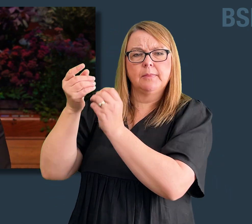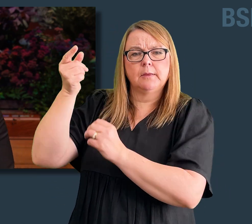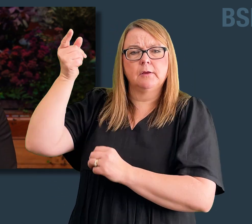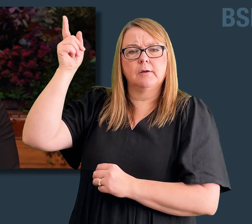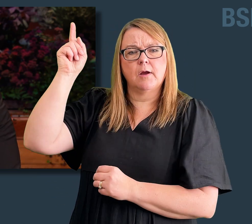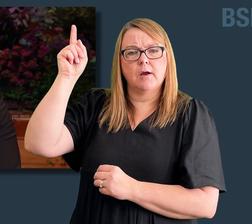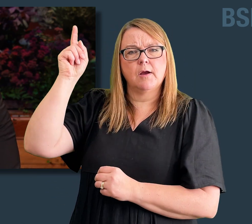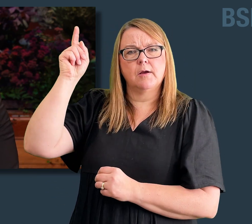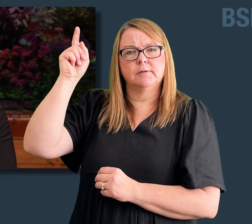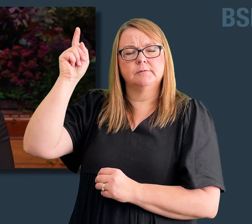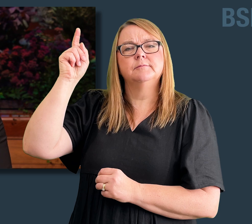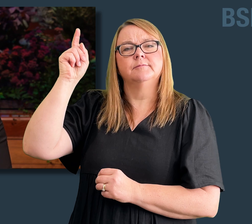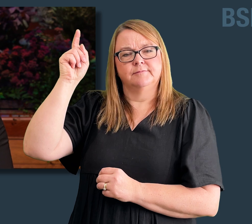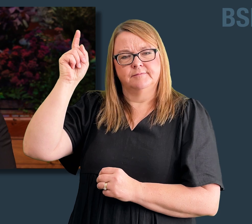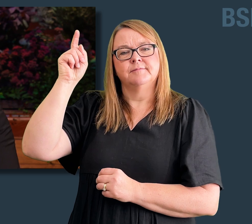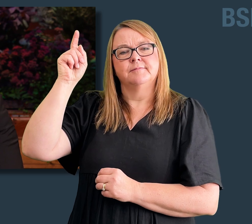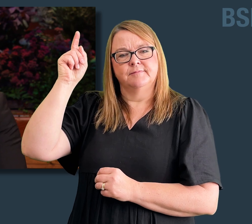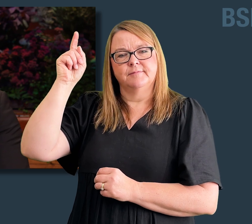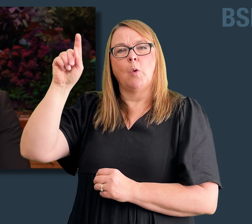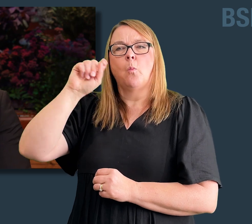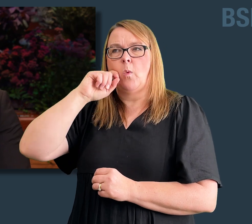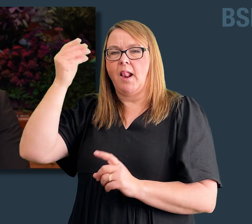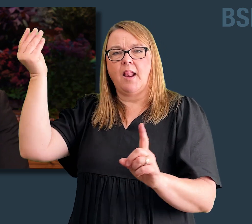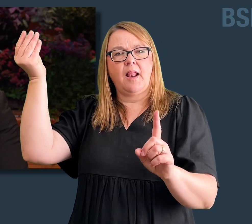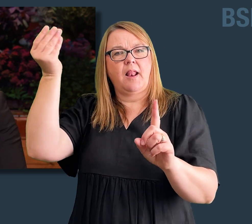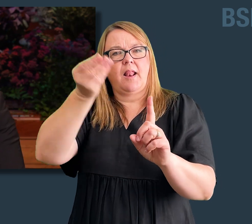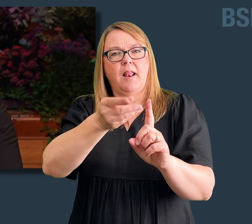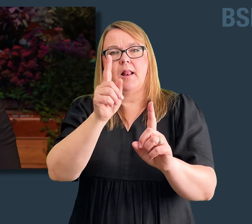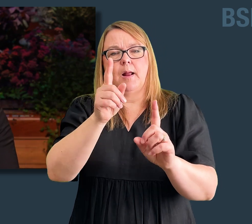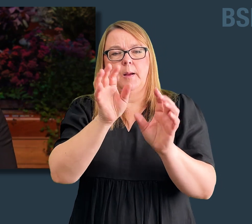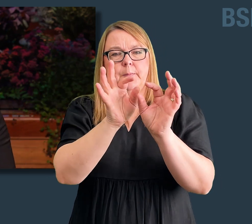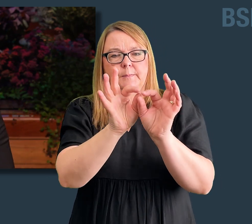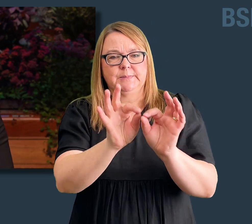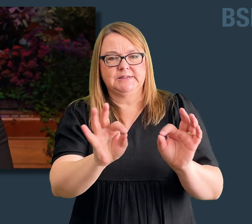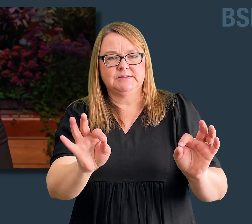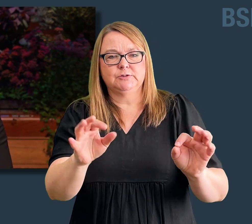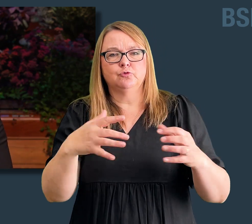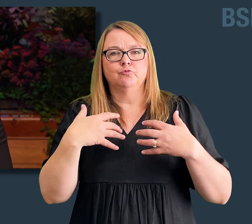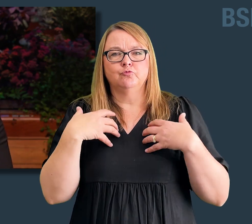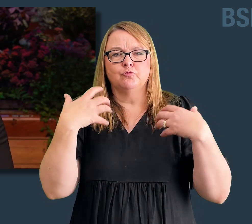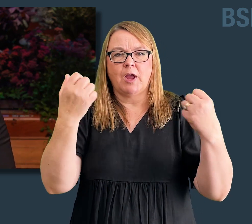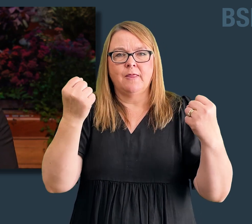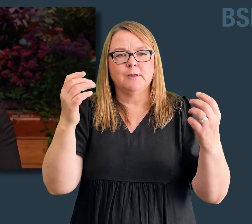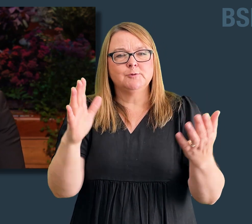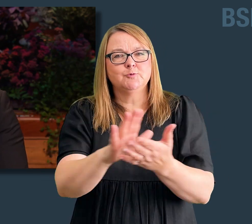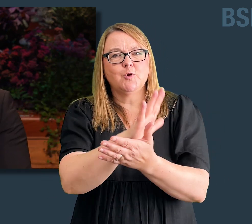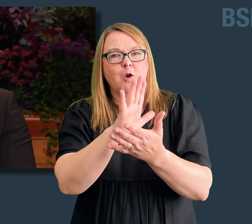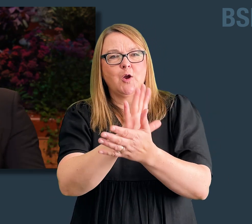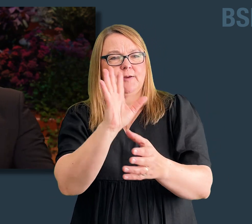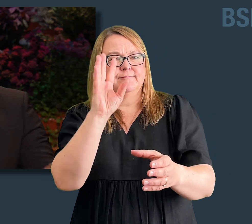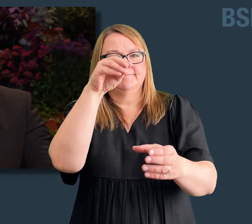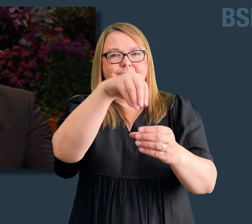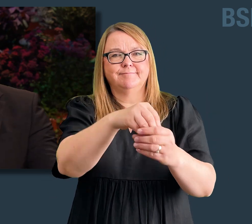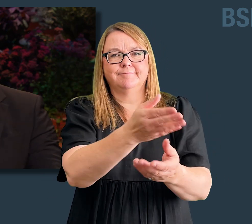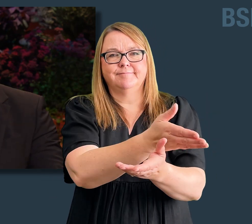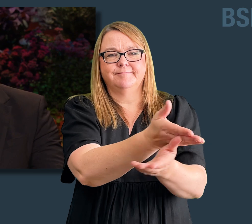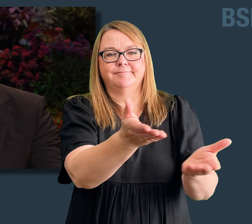and called upon God, they received peace, strength, and ultimately joy in Christ.